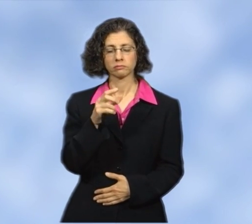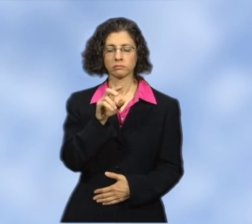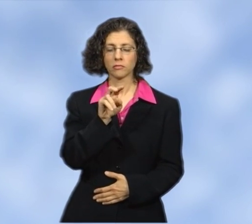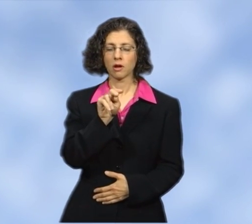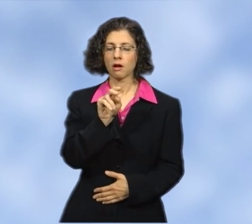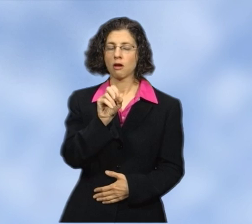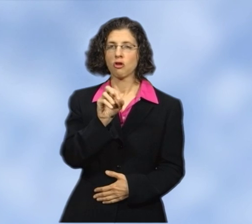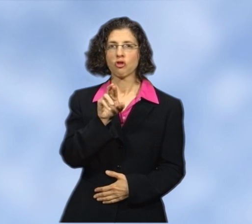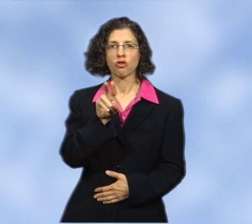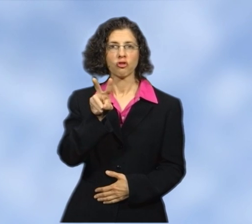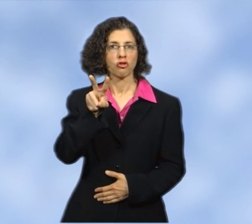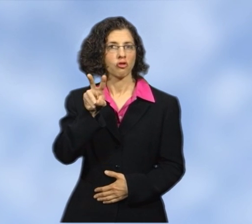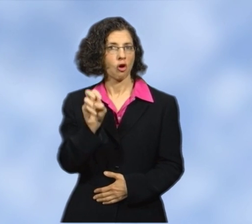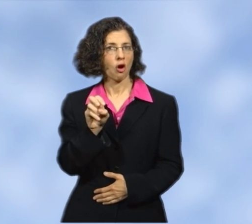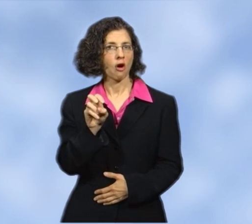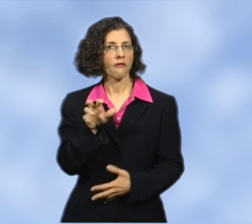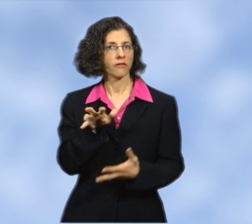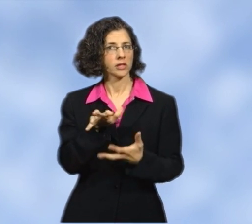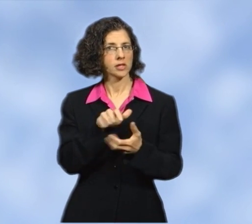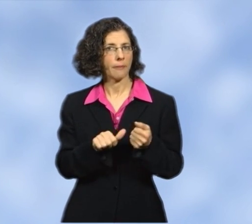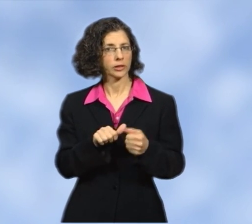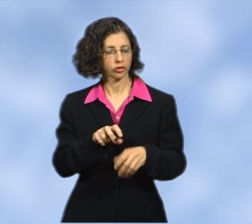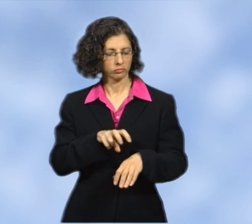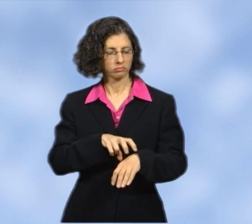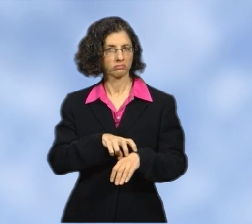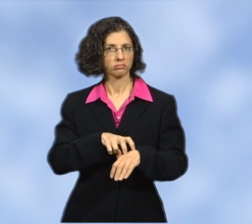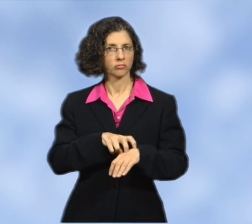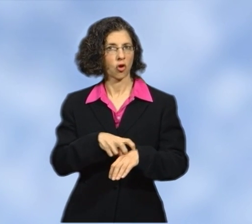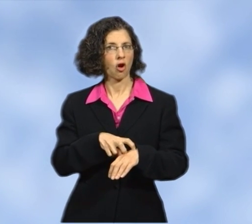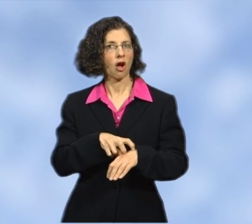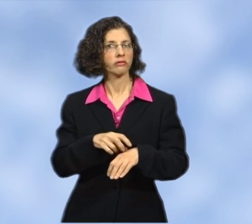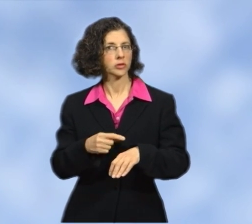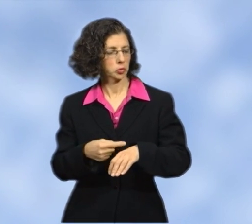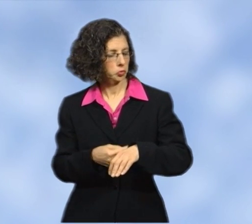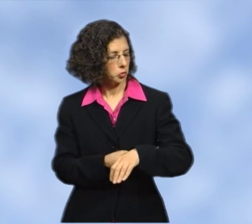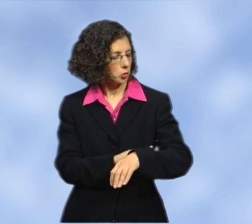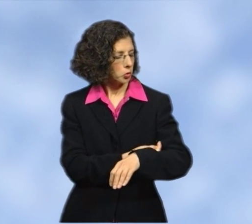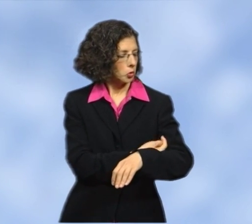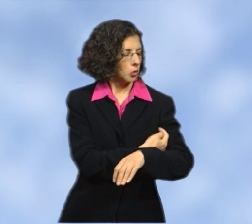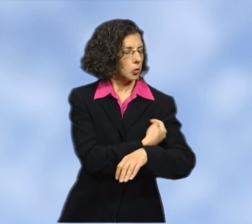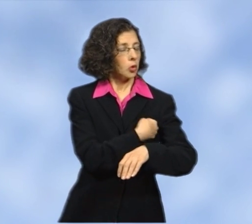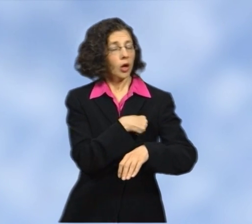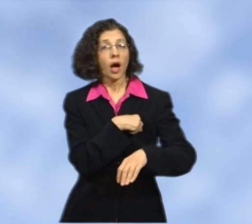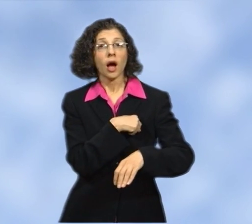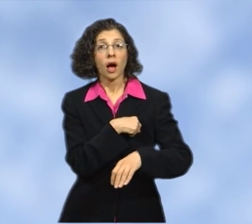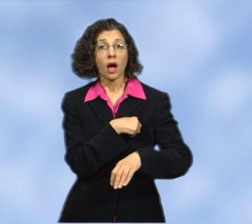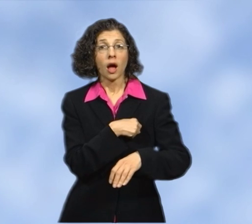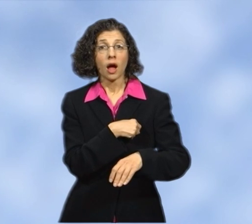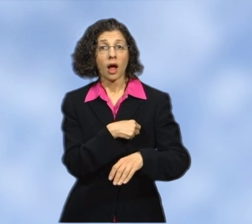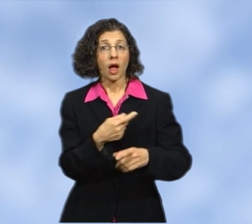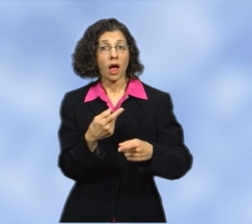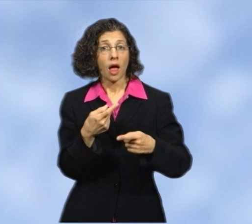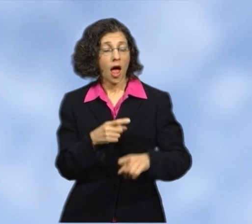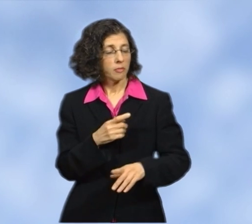One possible side effect is nerve damage. This could mean